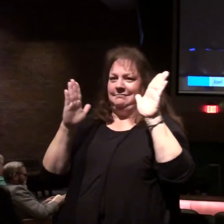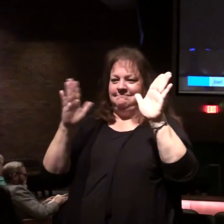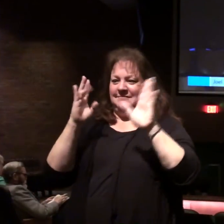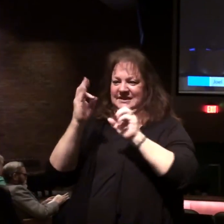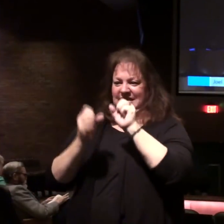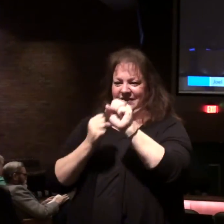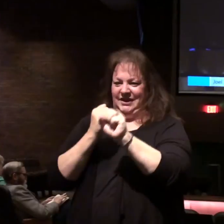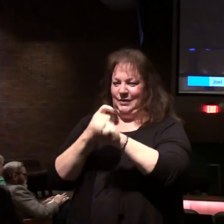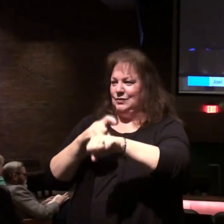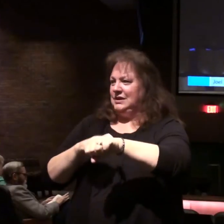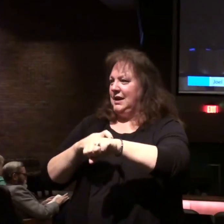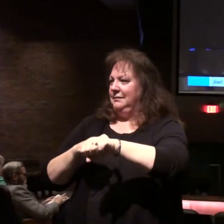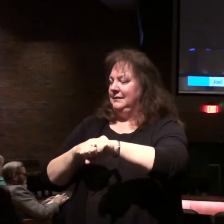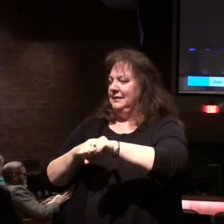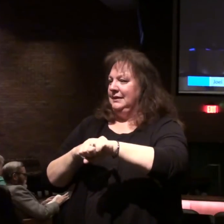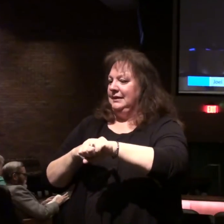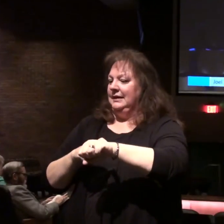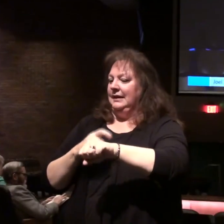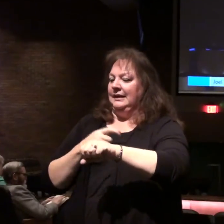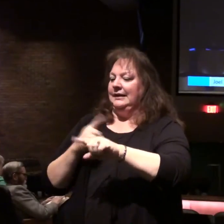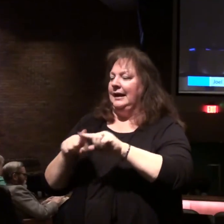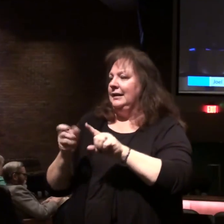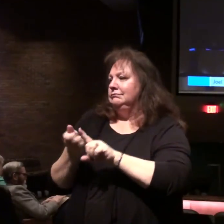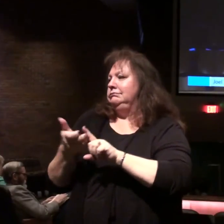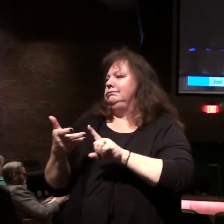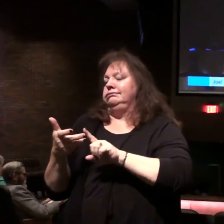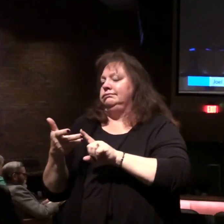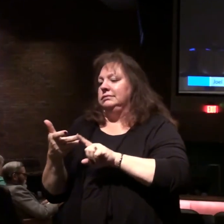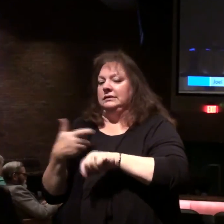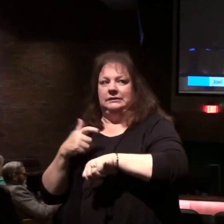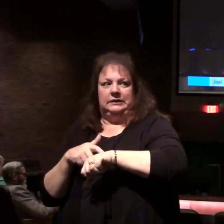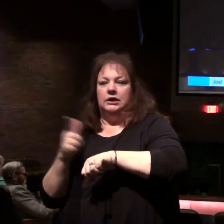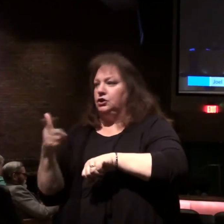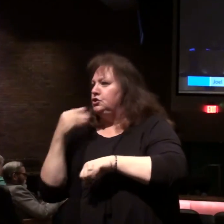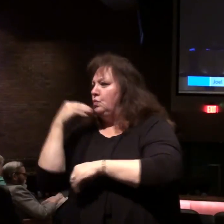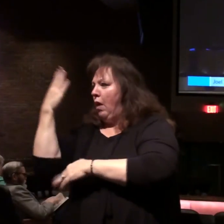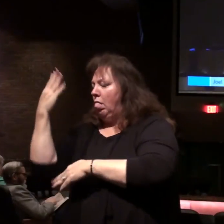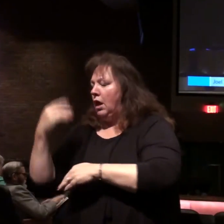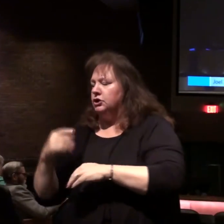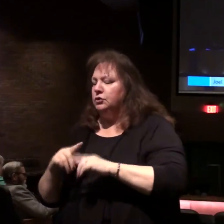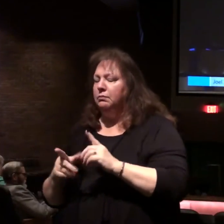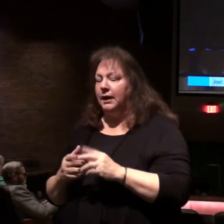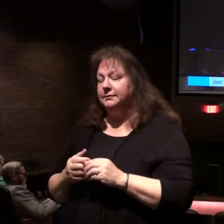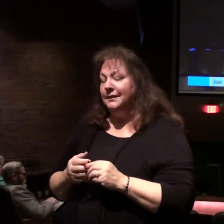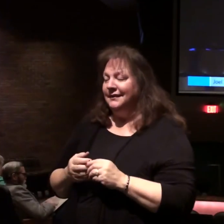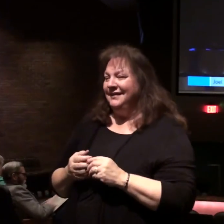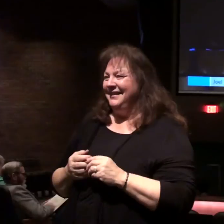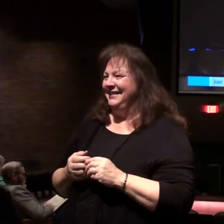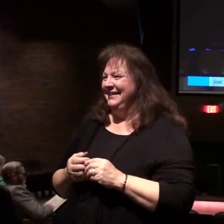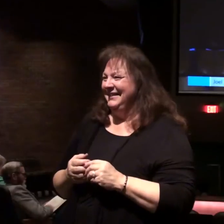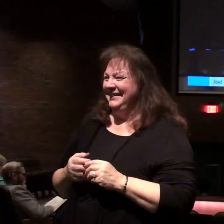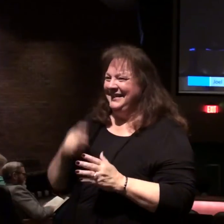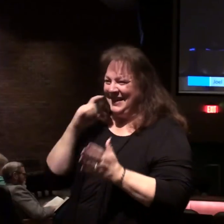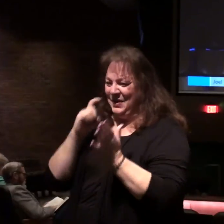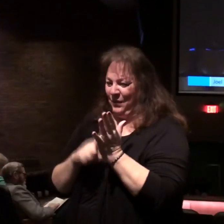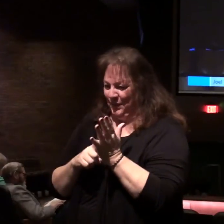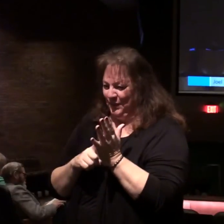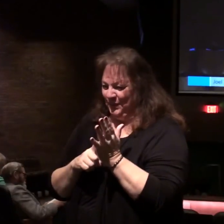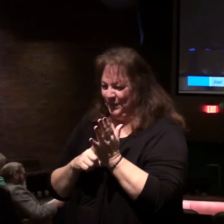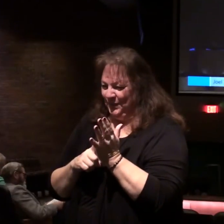period. We don't have time to do a lot of this because you want to have lunch. But note this.